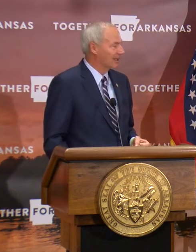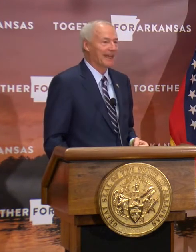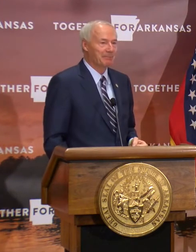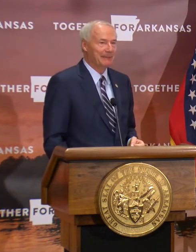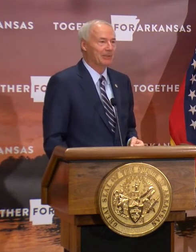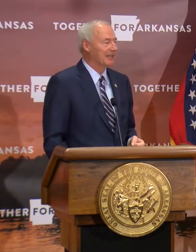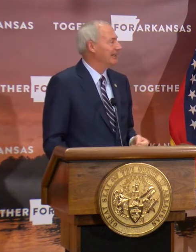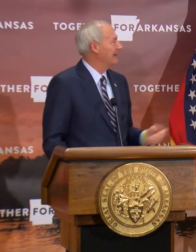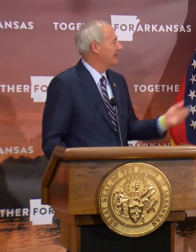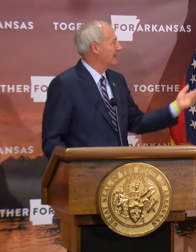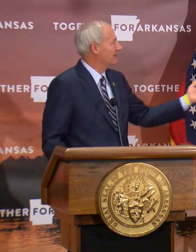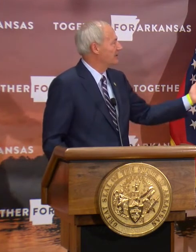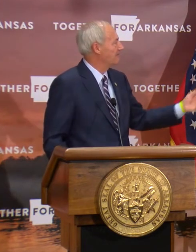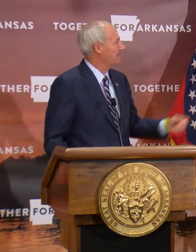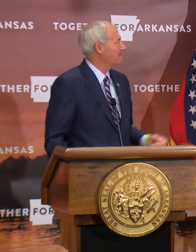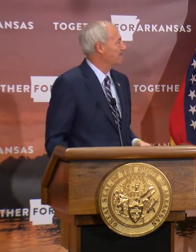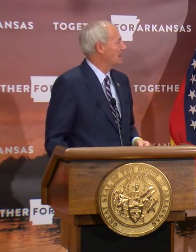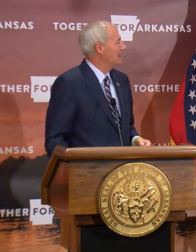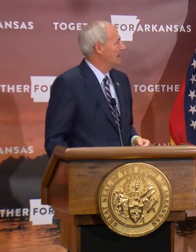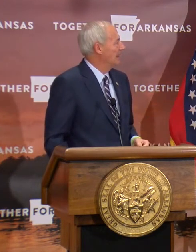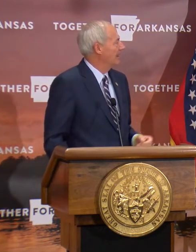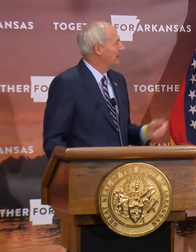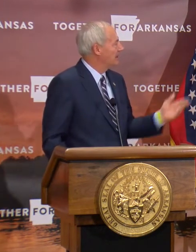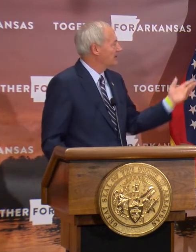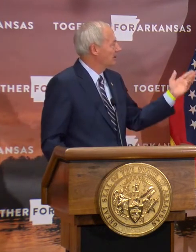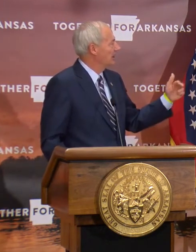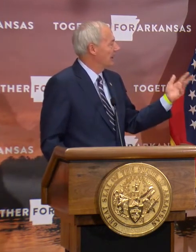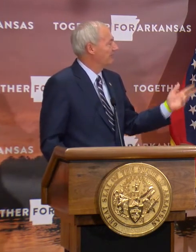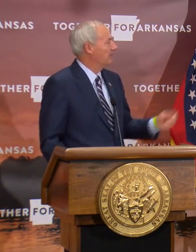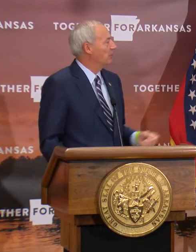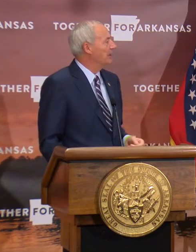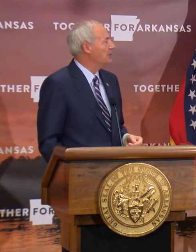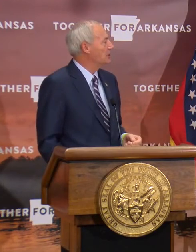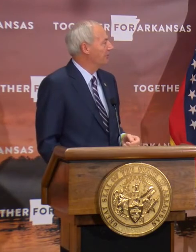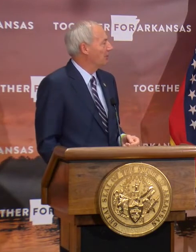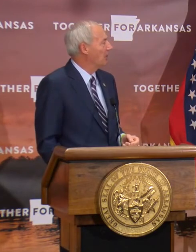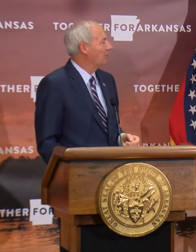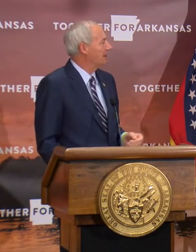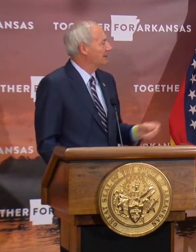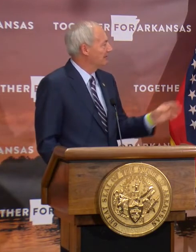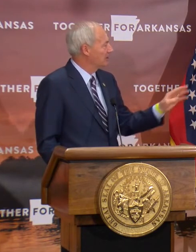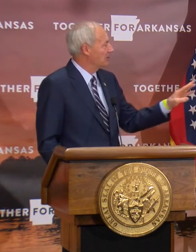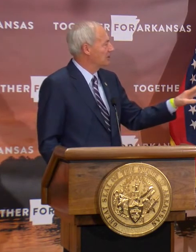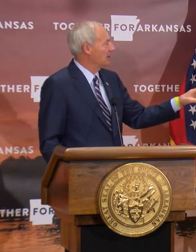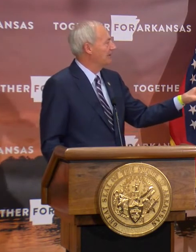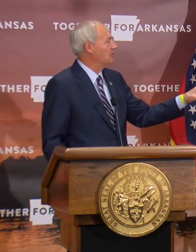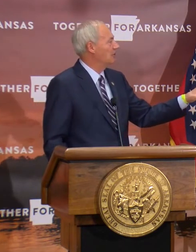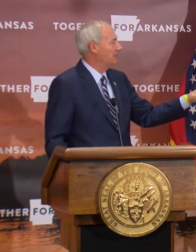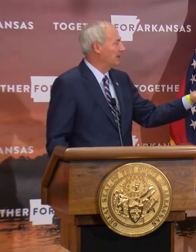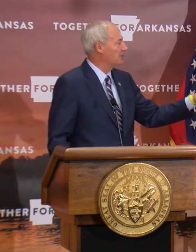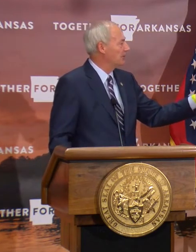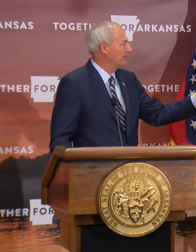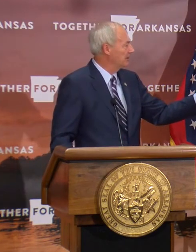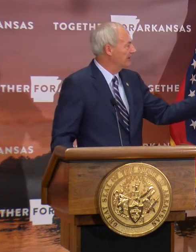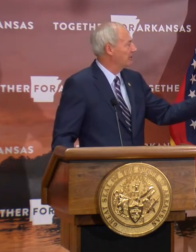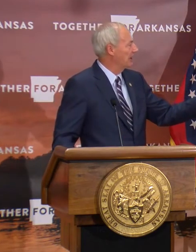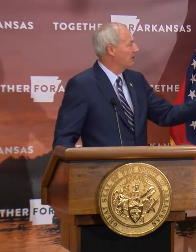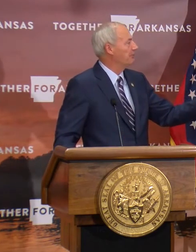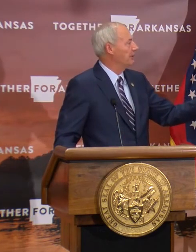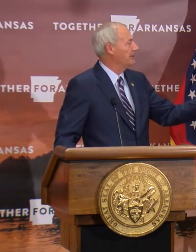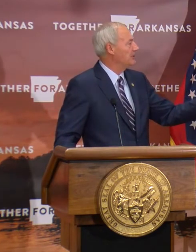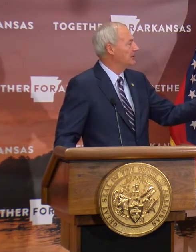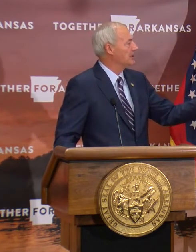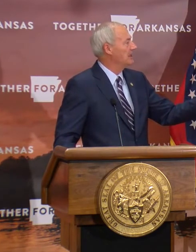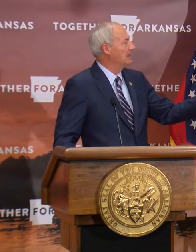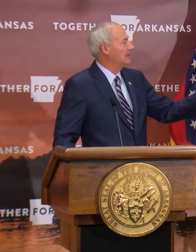we're glad people are getting that test. And then let's look at it from regions for a moment. This just gives you a picture of the different